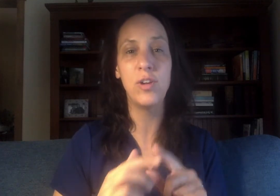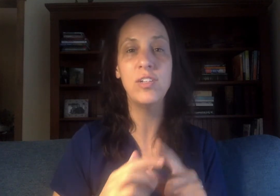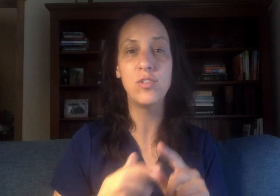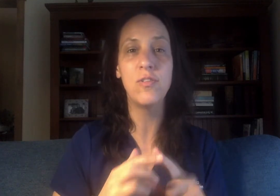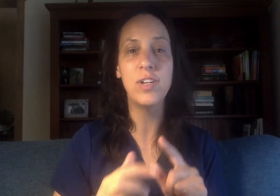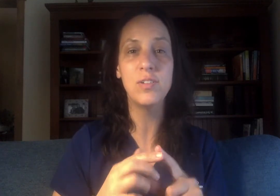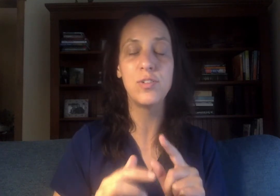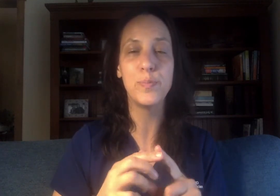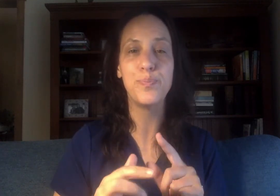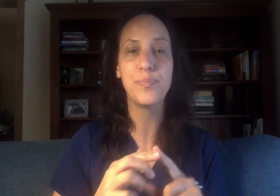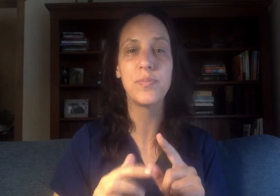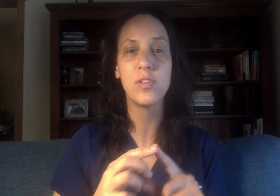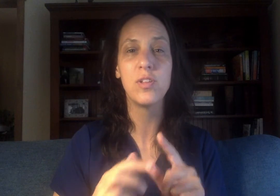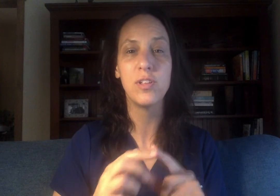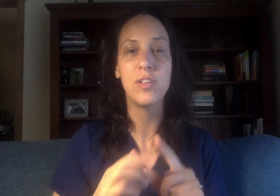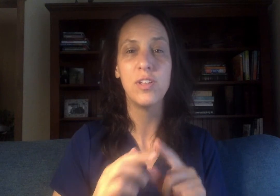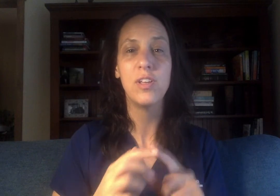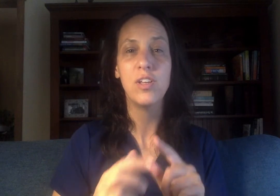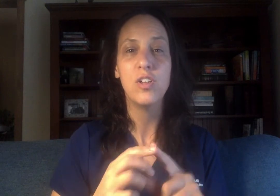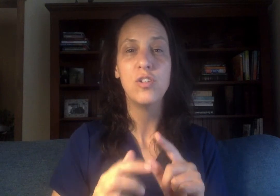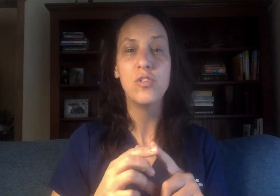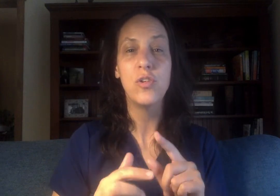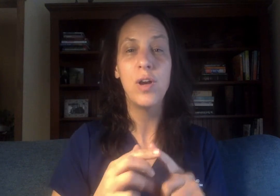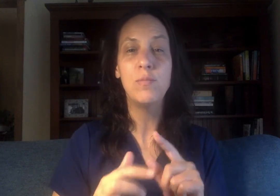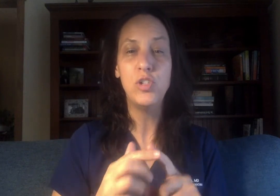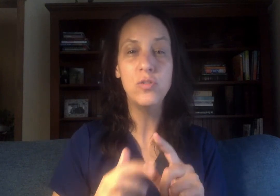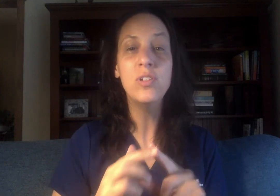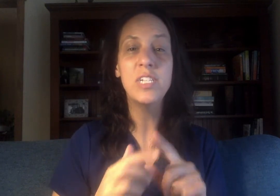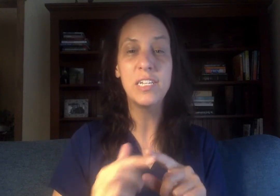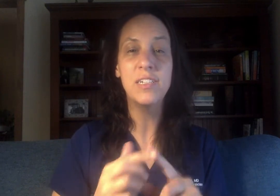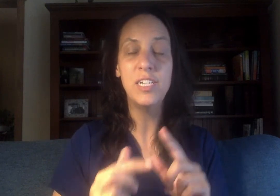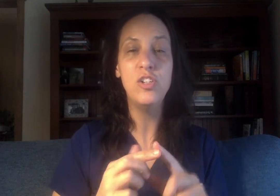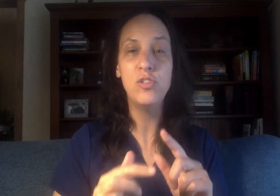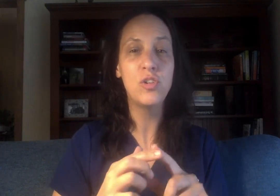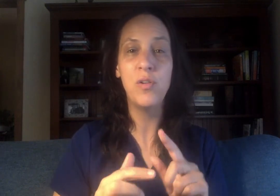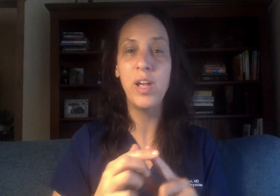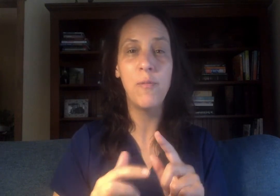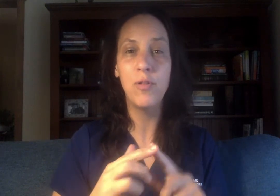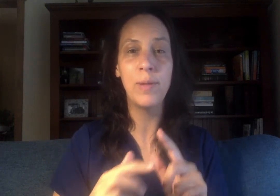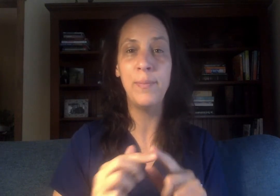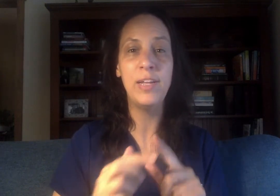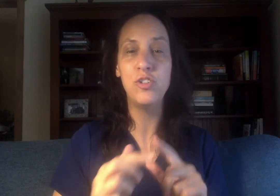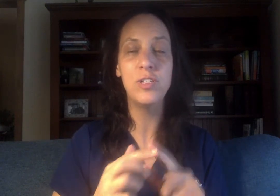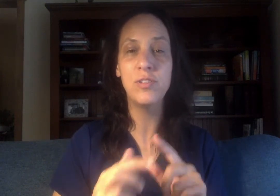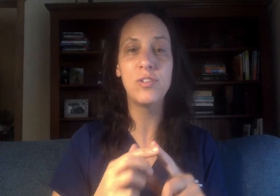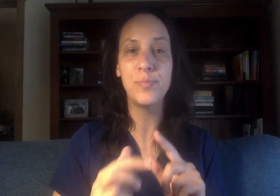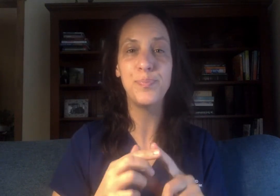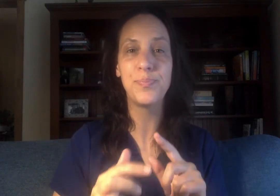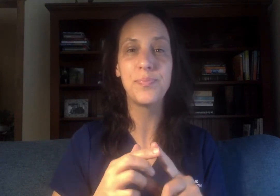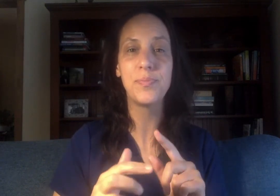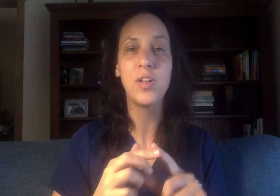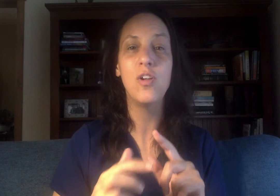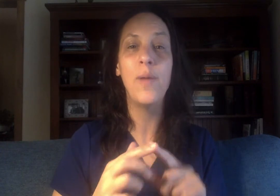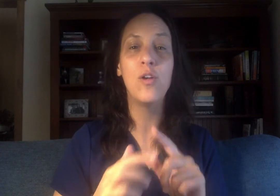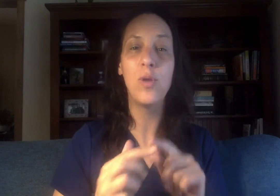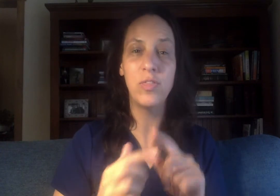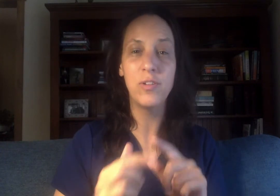great service so I'm choosing to continue showing up for my patients no matter what they're